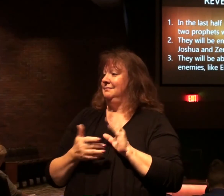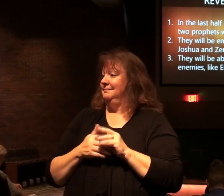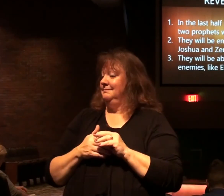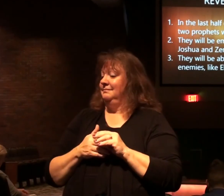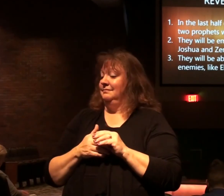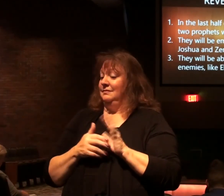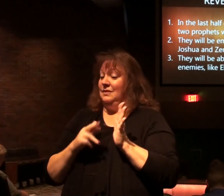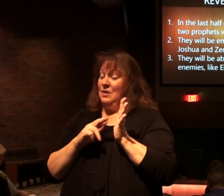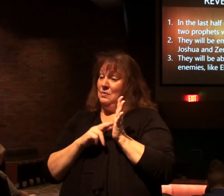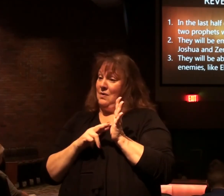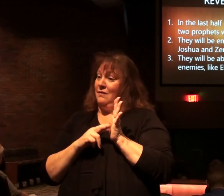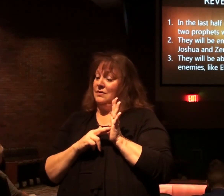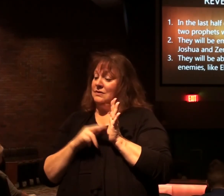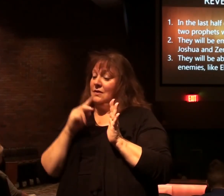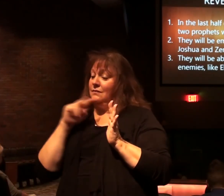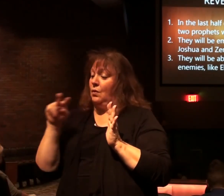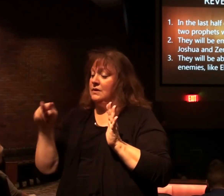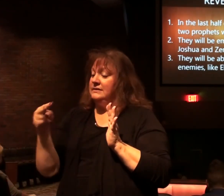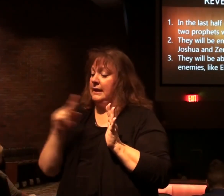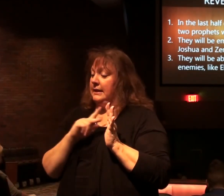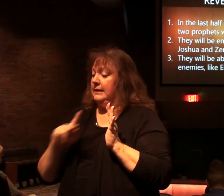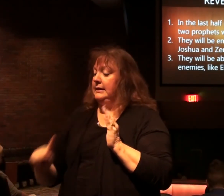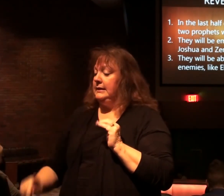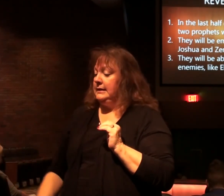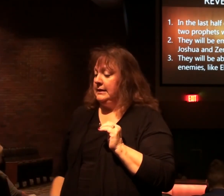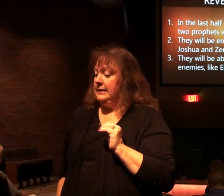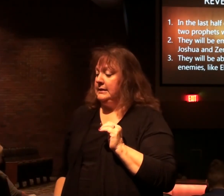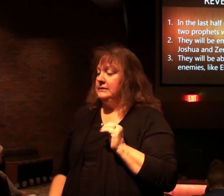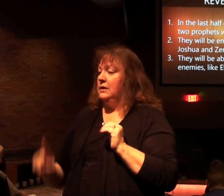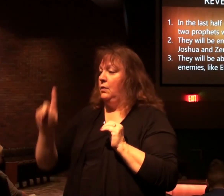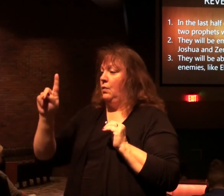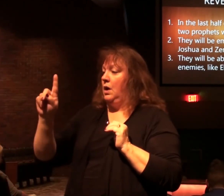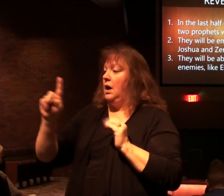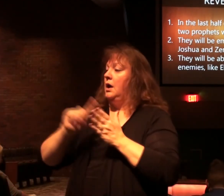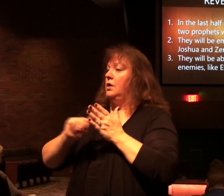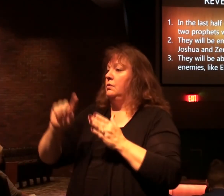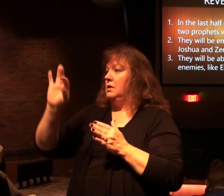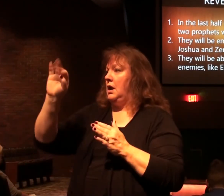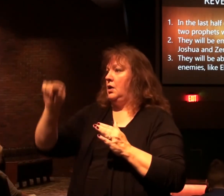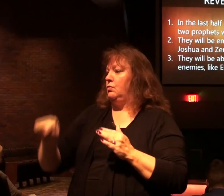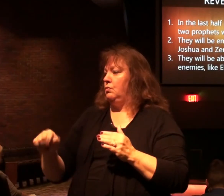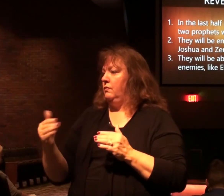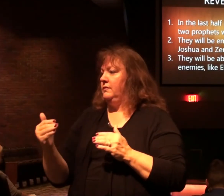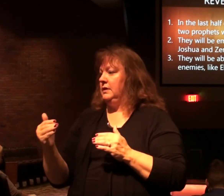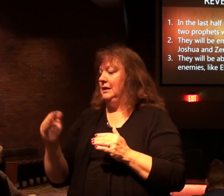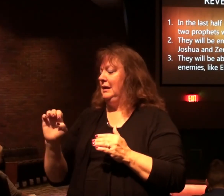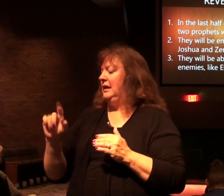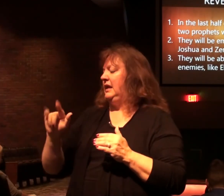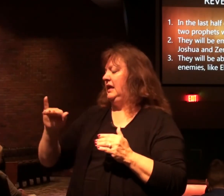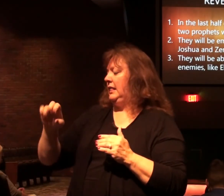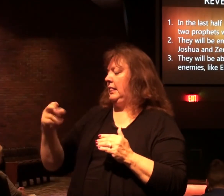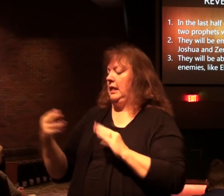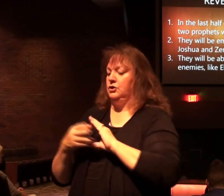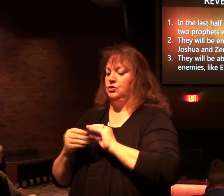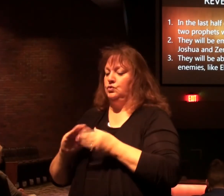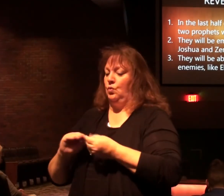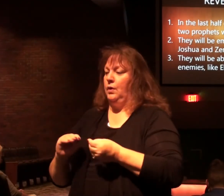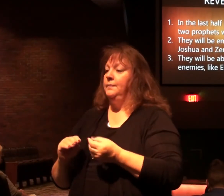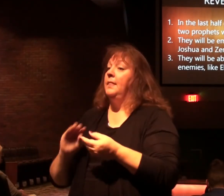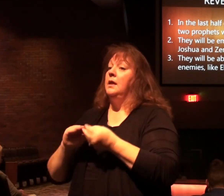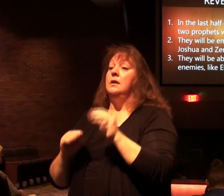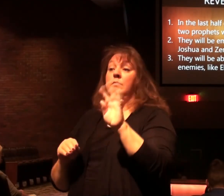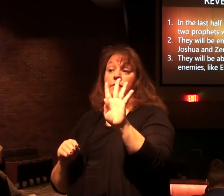The reference there. For second king. The second king. 1. 19 to 15. With Elijah. Number four.